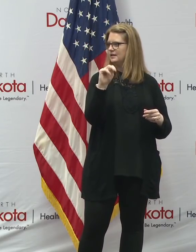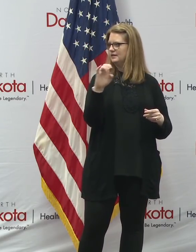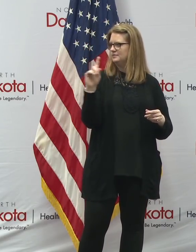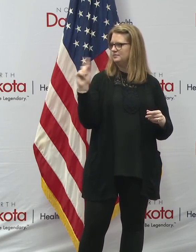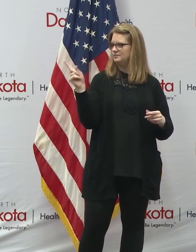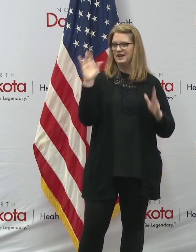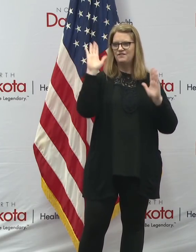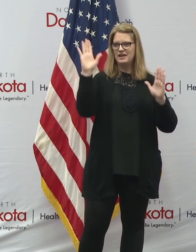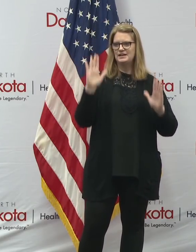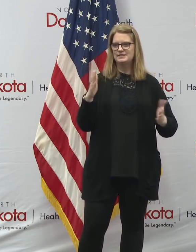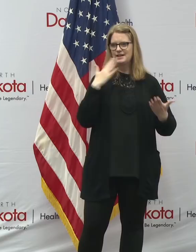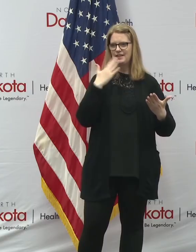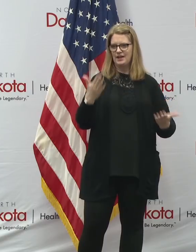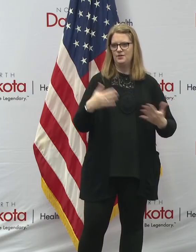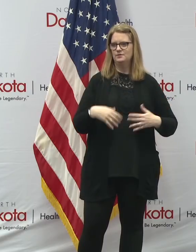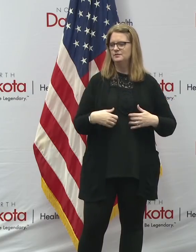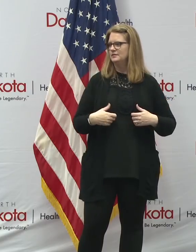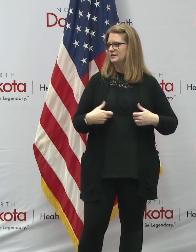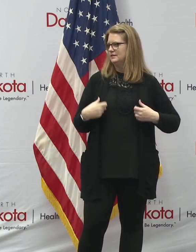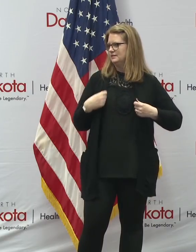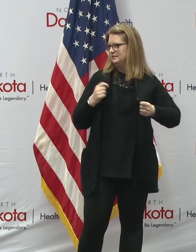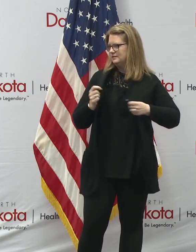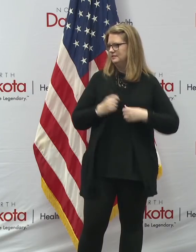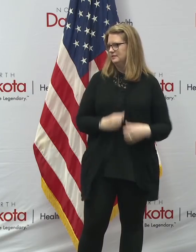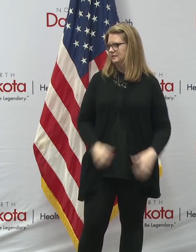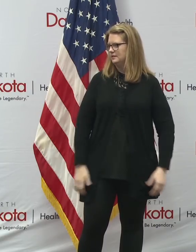Okay, fantastic. Thank you. Mylin, come on up.